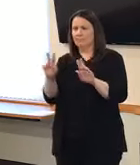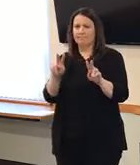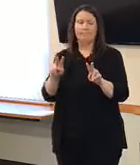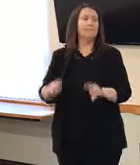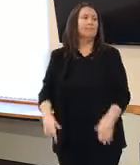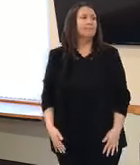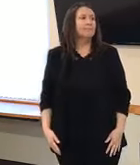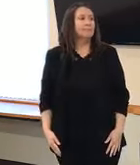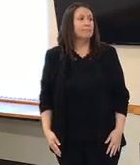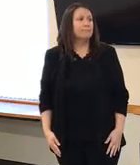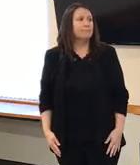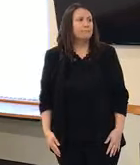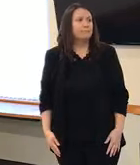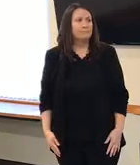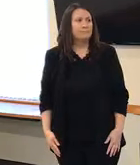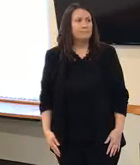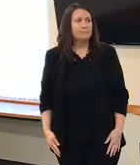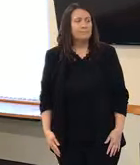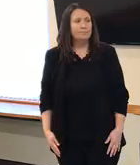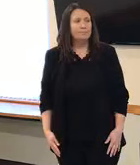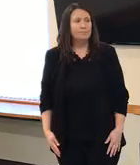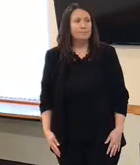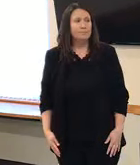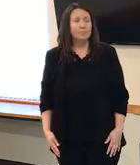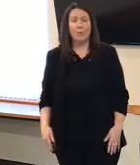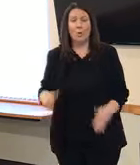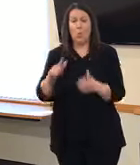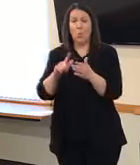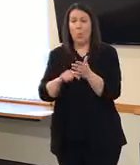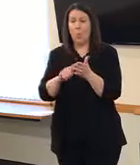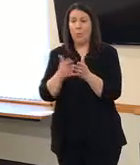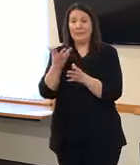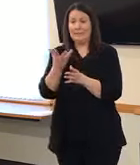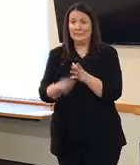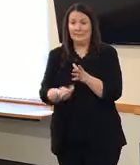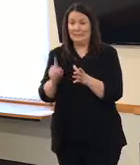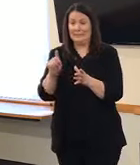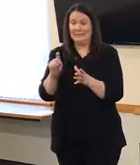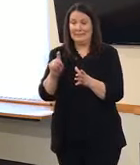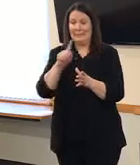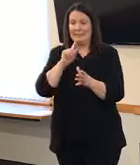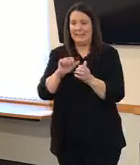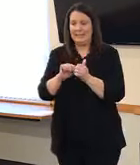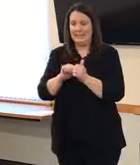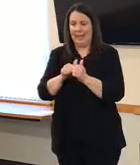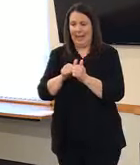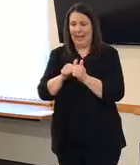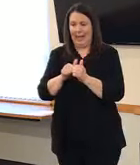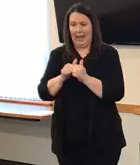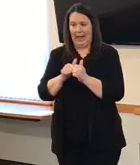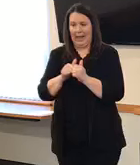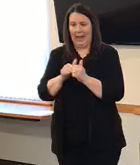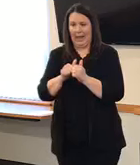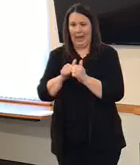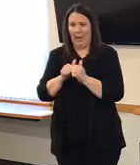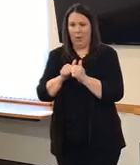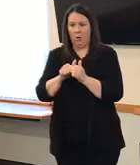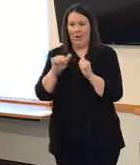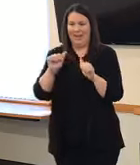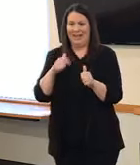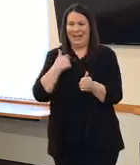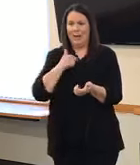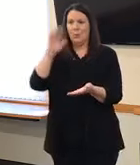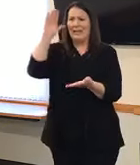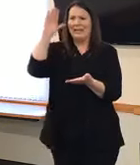kind of the missing part in this conversation is understanding how well we've decreased transmission